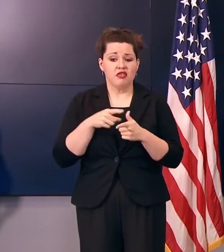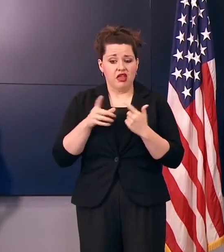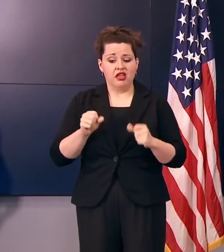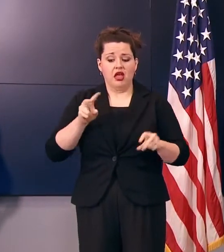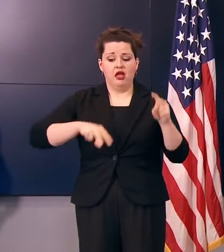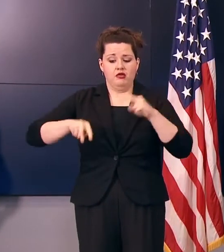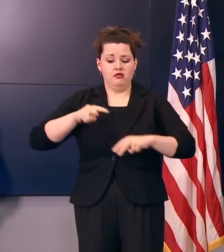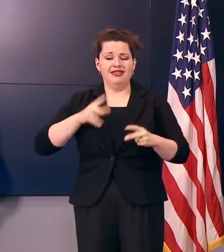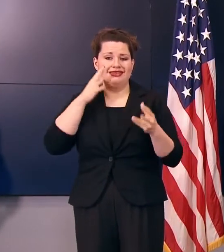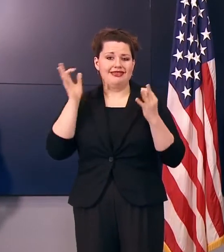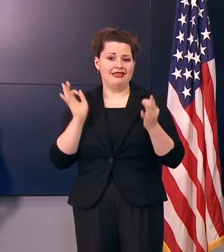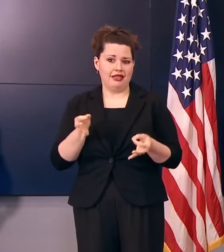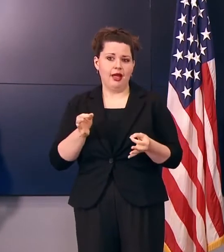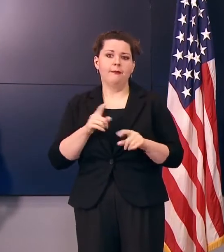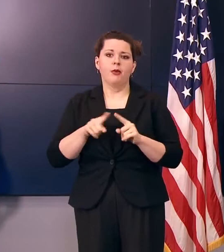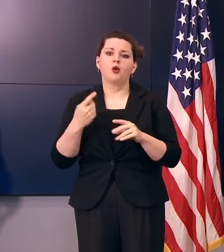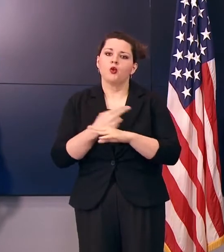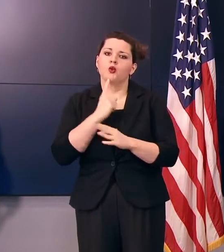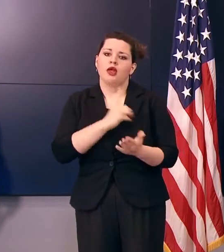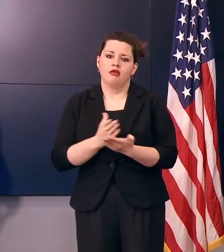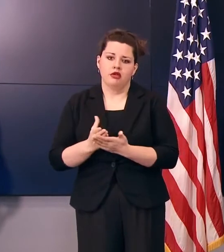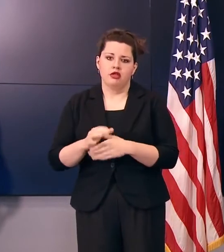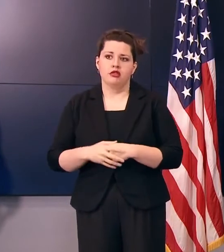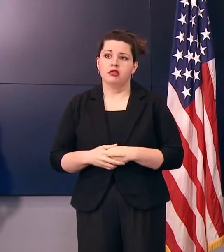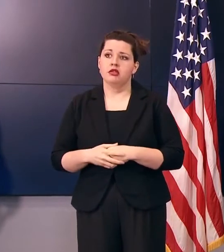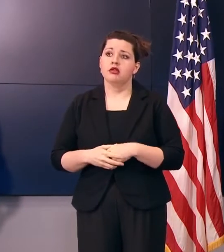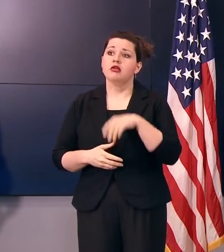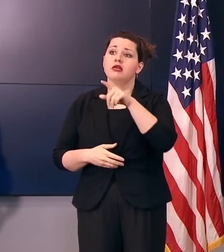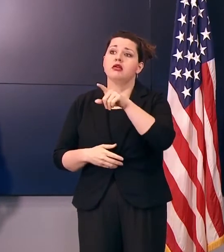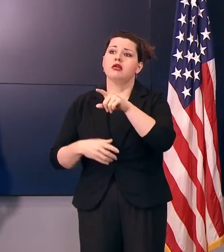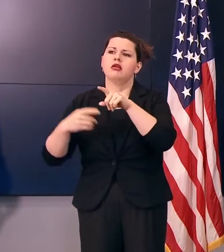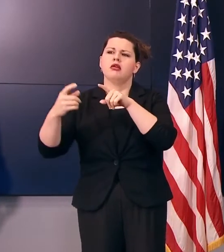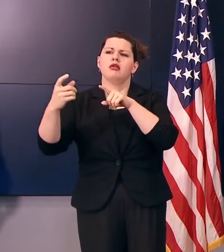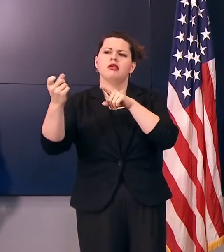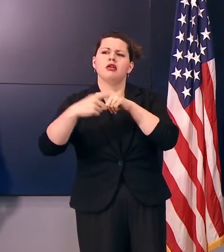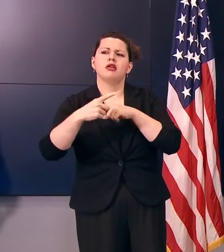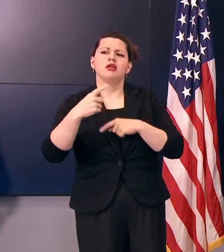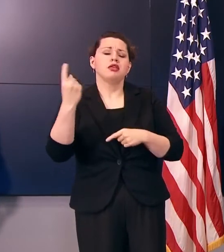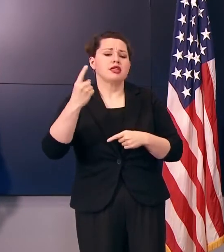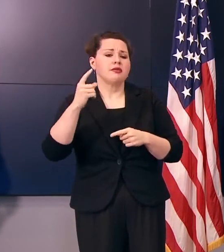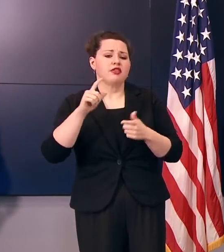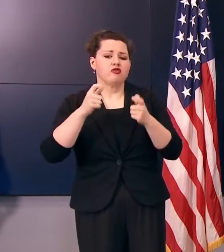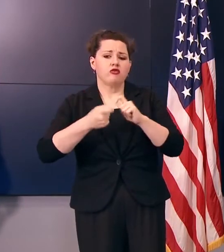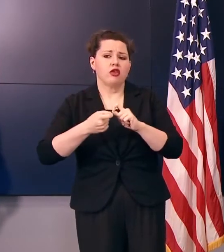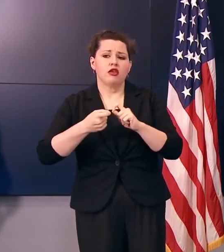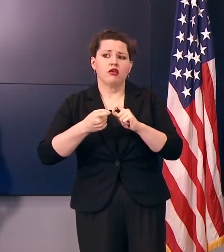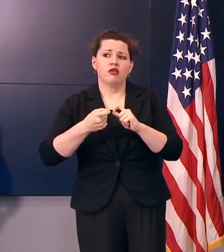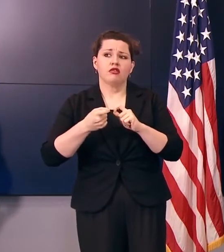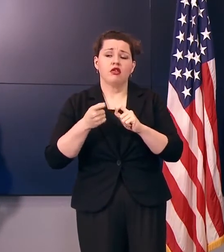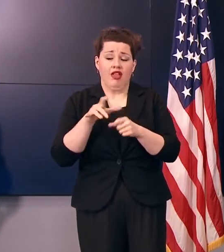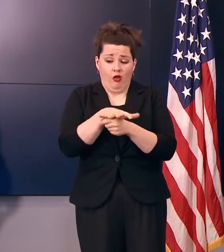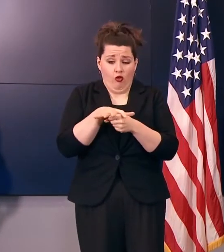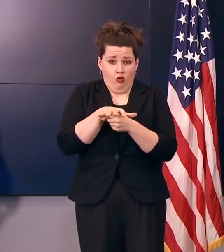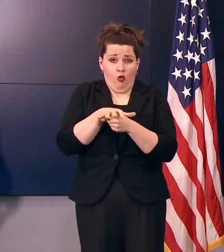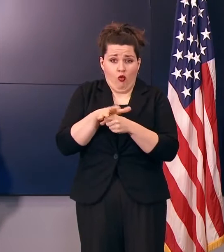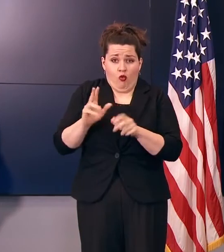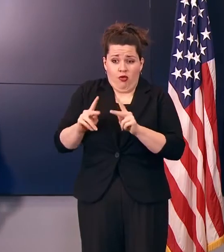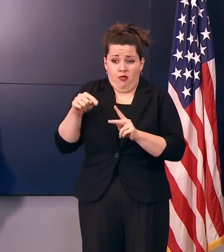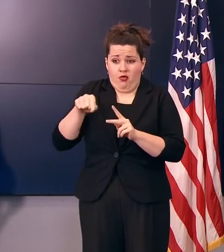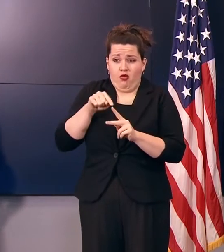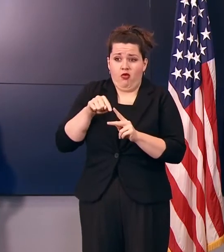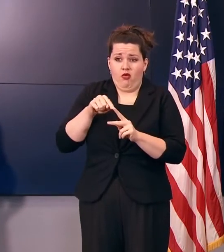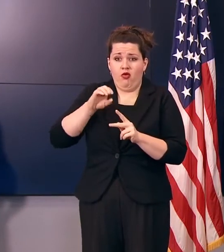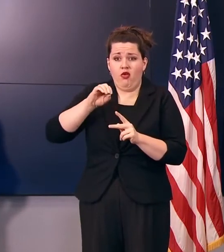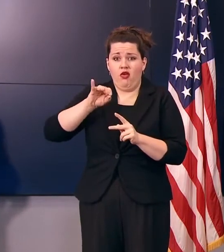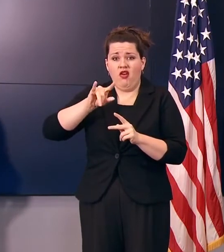decisions based on evidence. Does anything change with this where local officials would be able